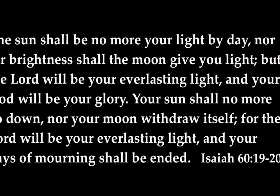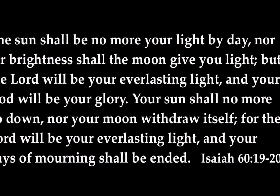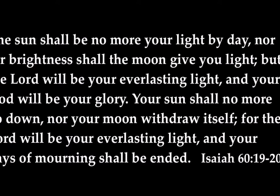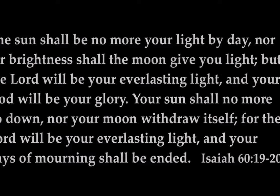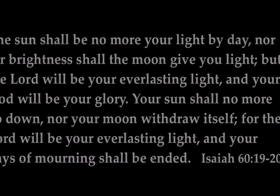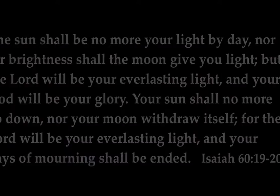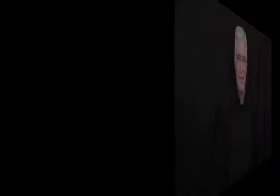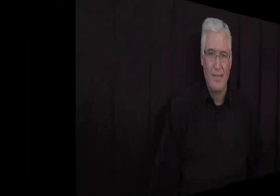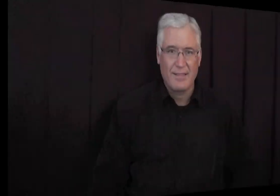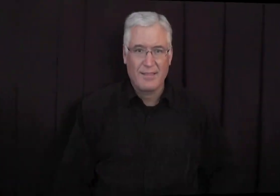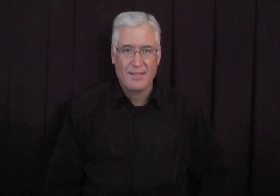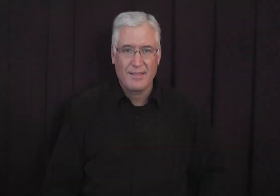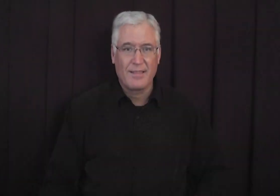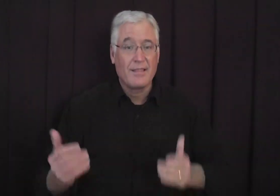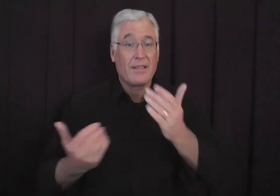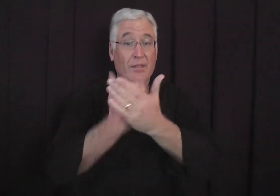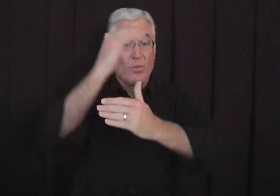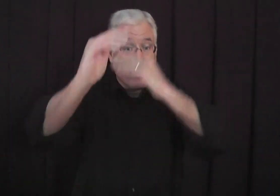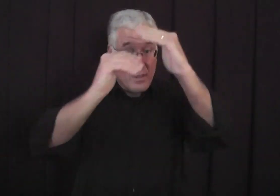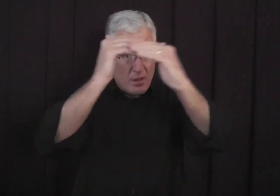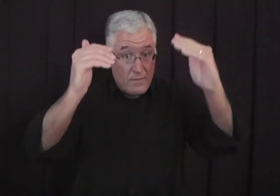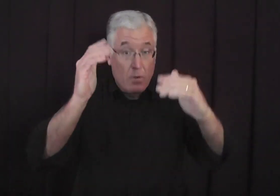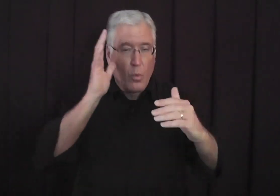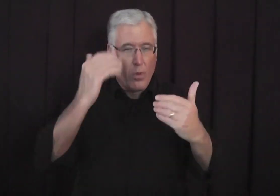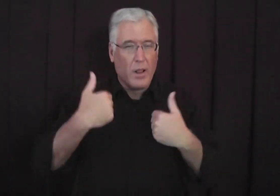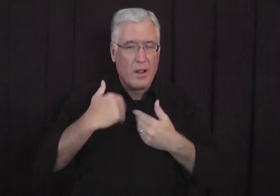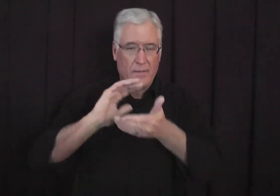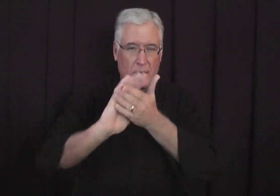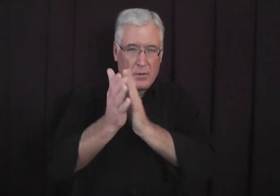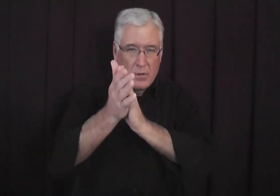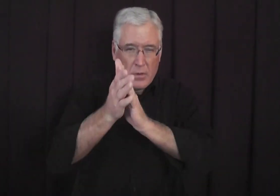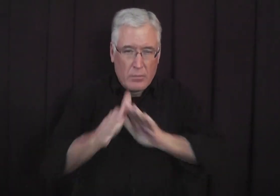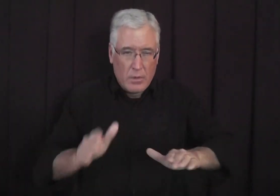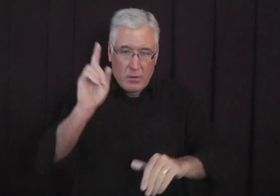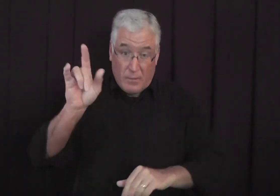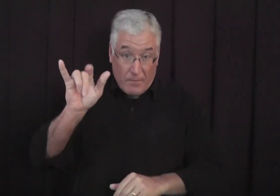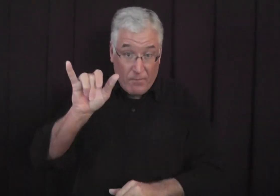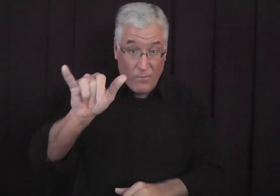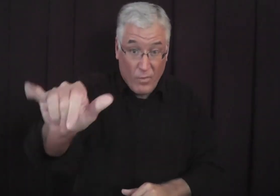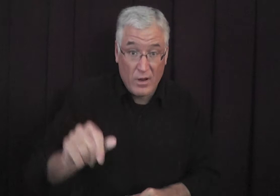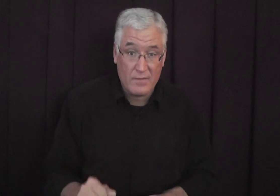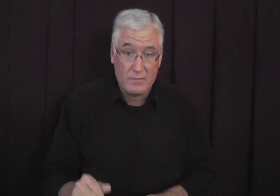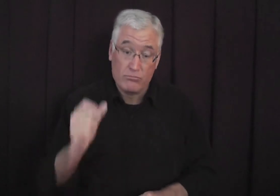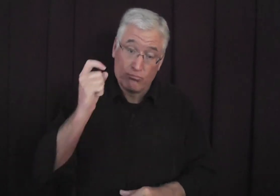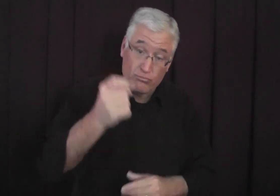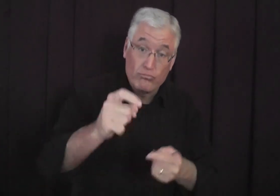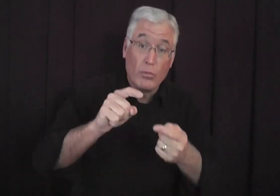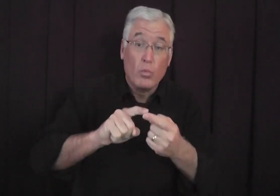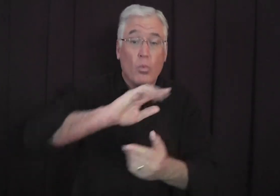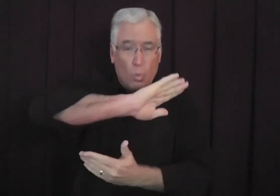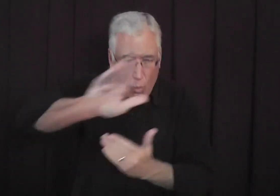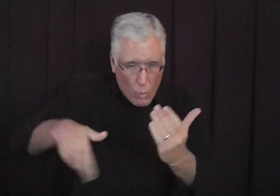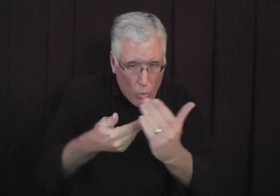days of mourning shall be ended. The new heaven will have peace, everlasting peace.